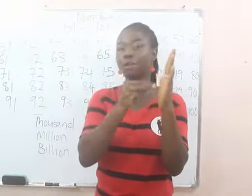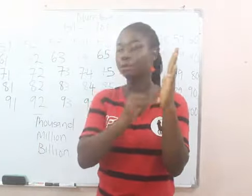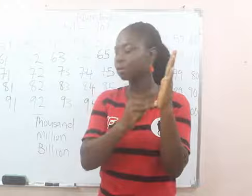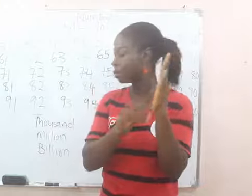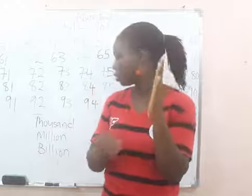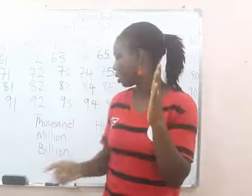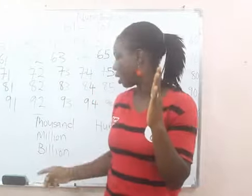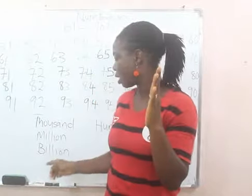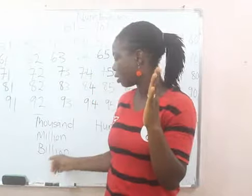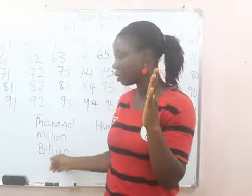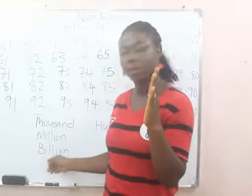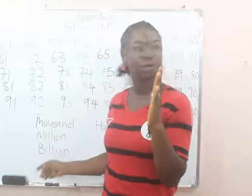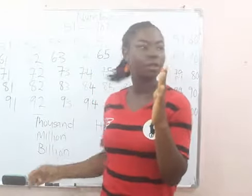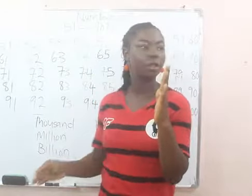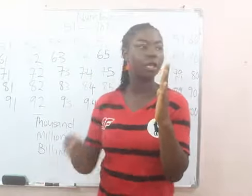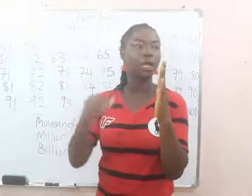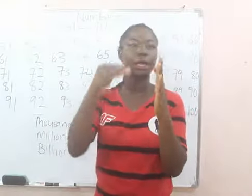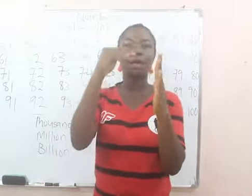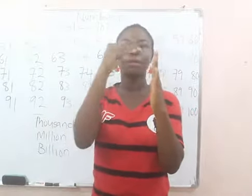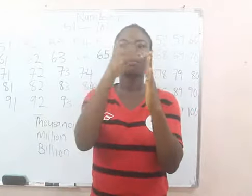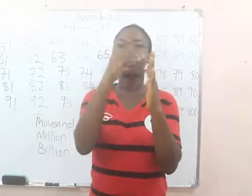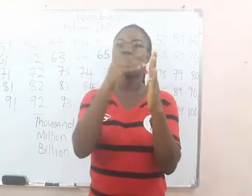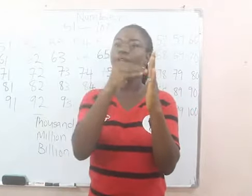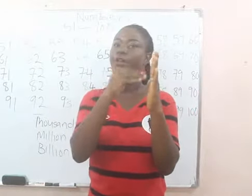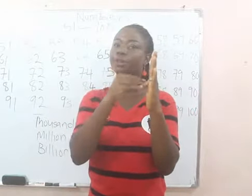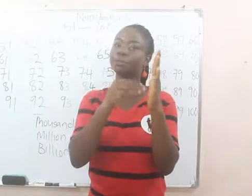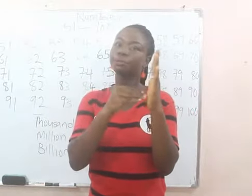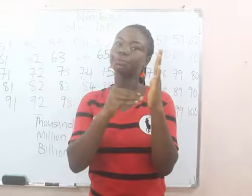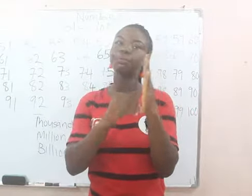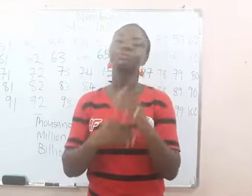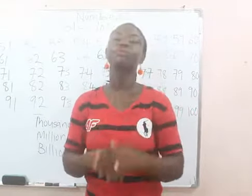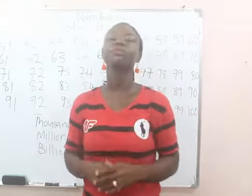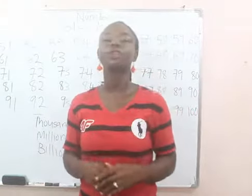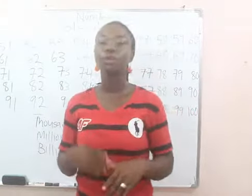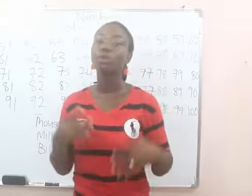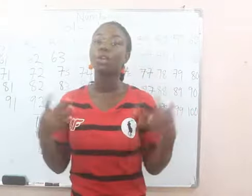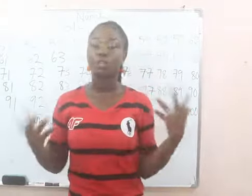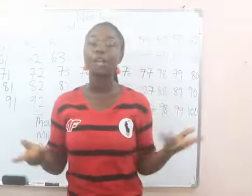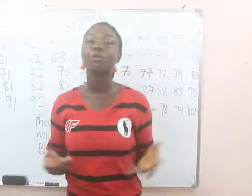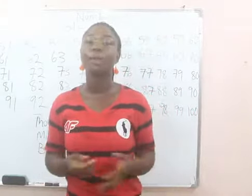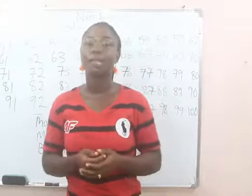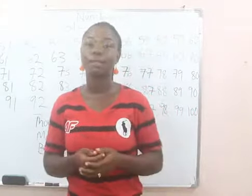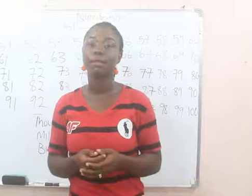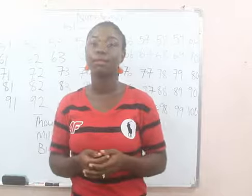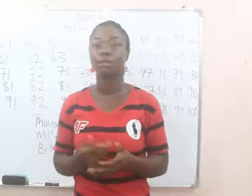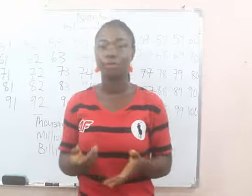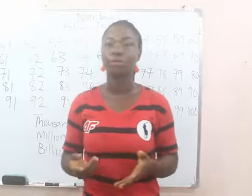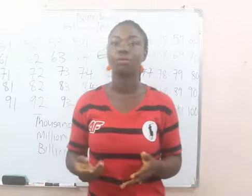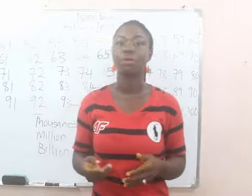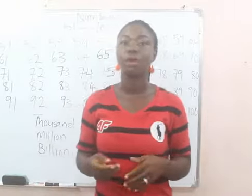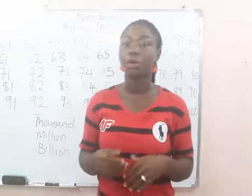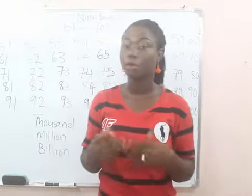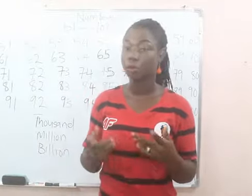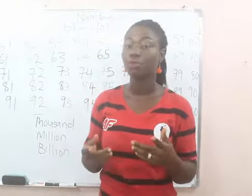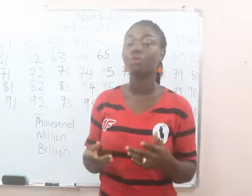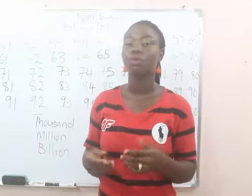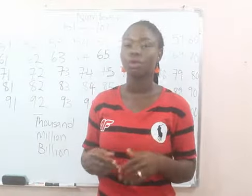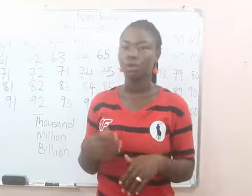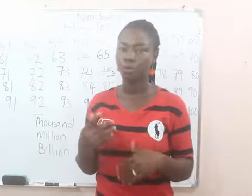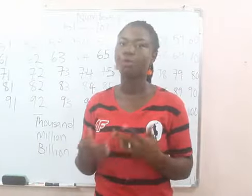and this is billion. So, try to practice it often and when you do, you